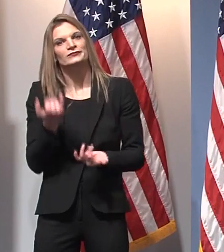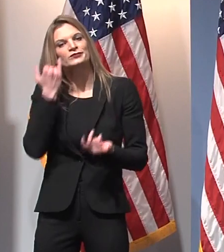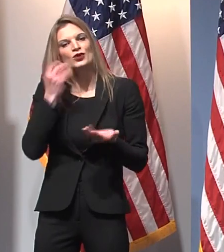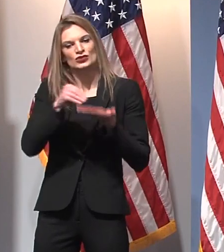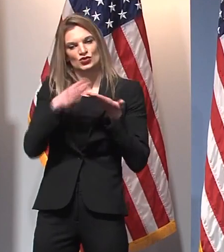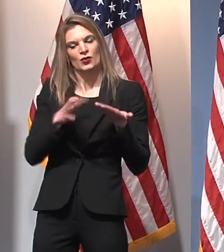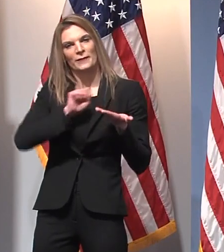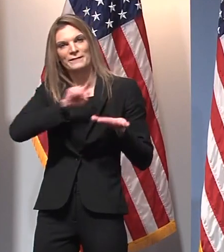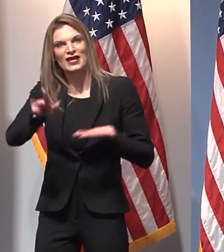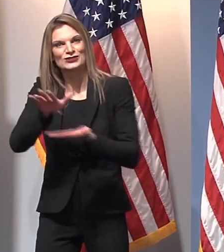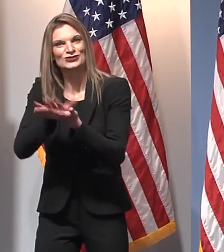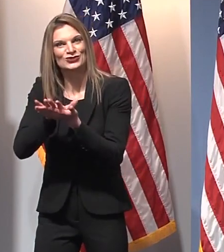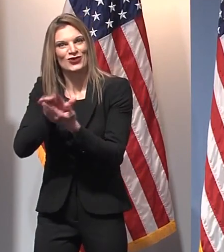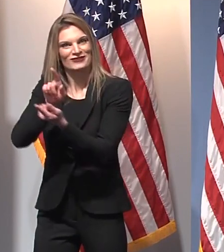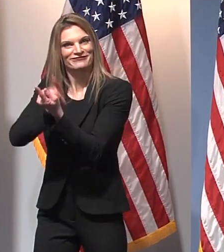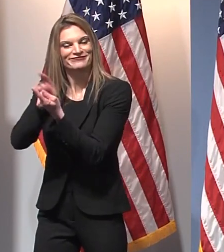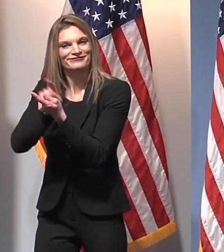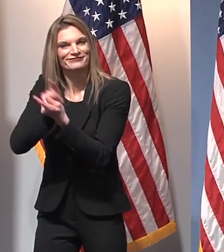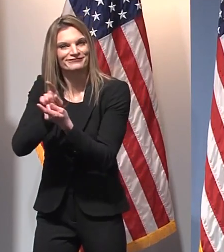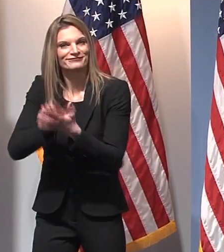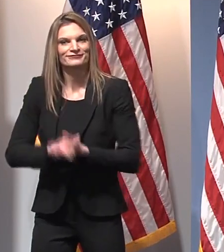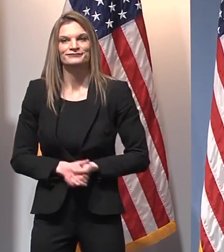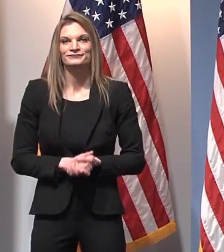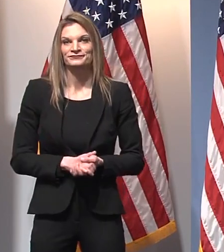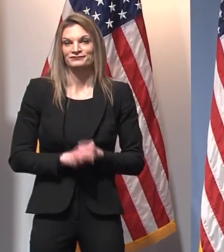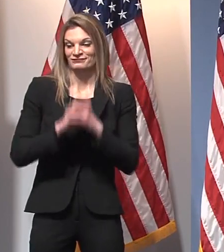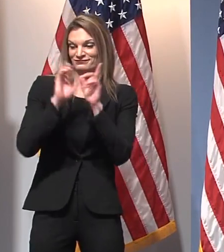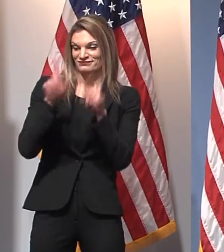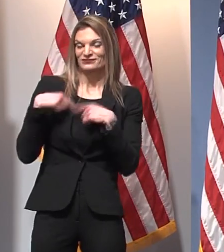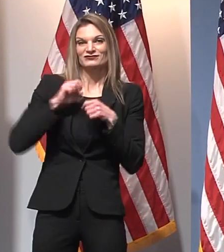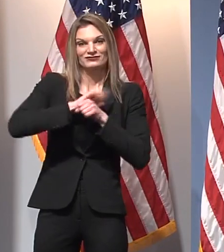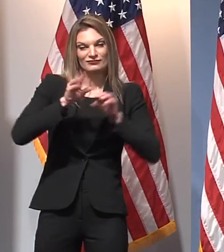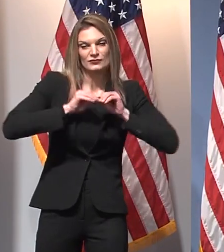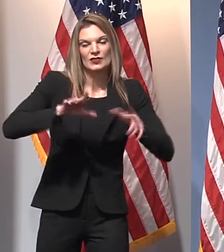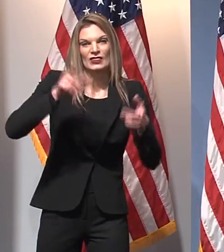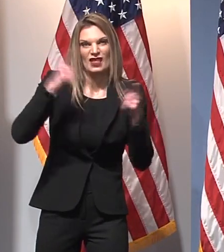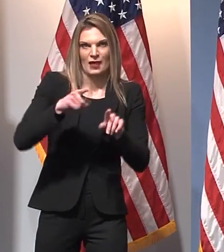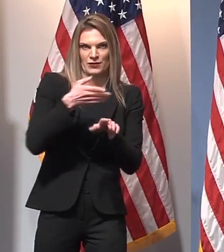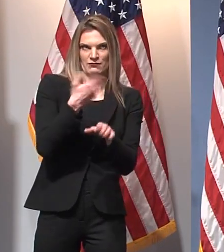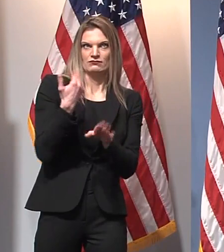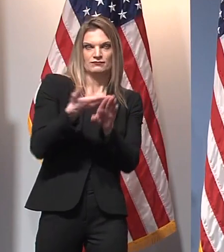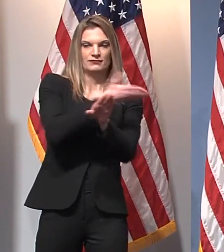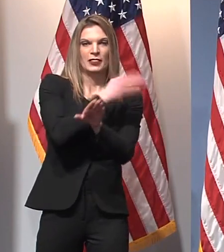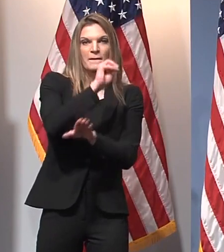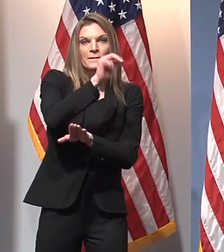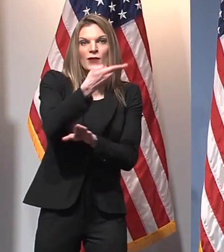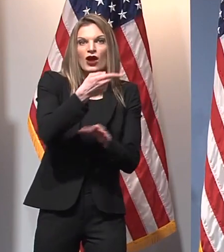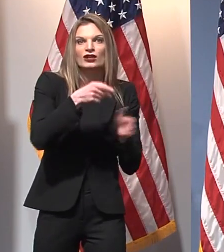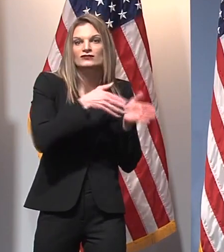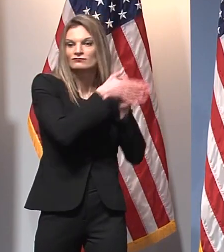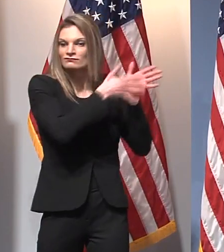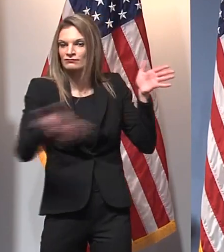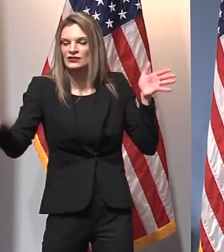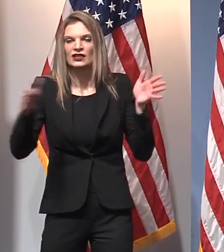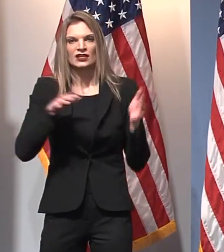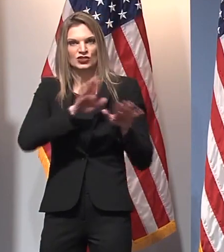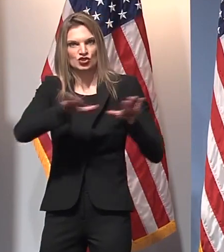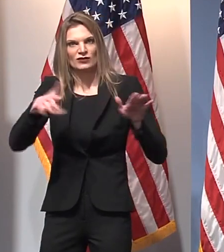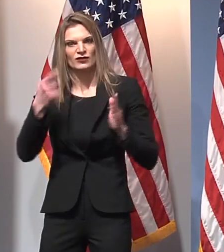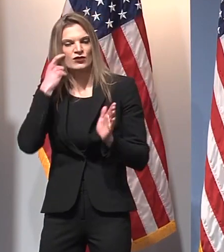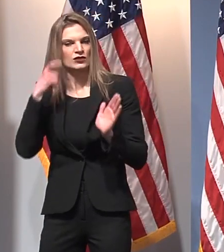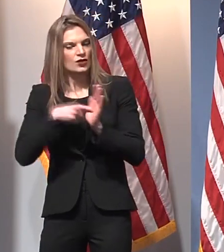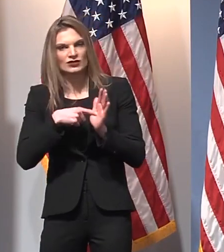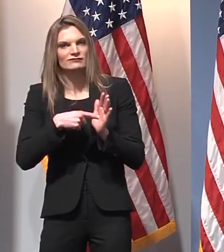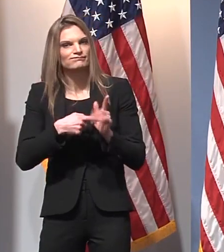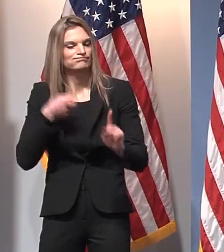Children have sacrificed disproportionately since the start of the pandemic. Back in March, as the scope of COVID-19's impact began to